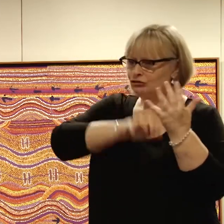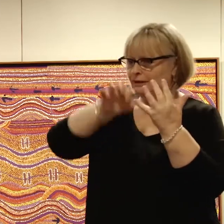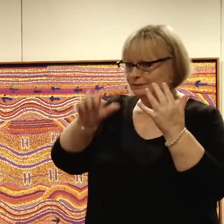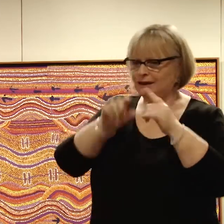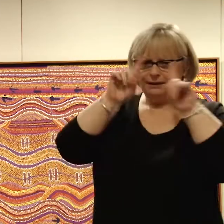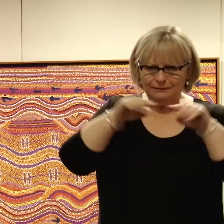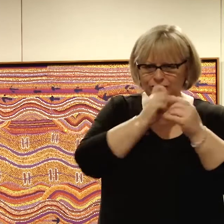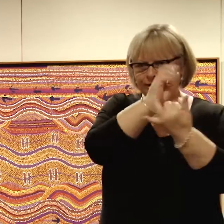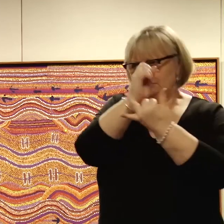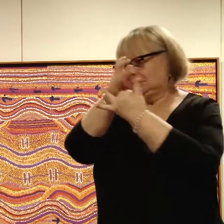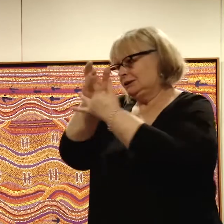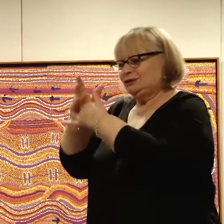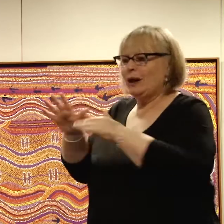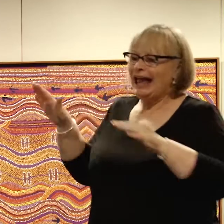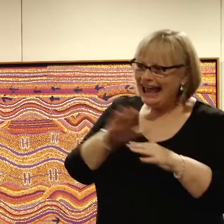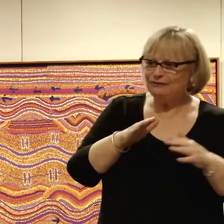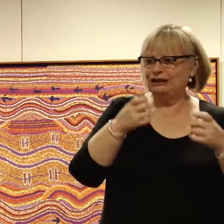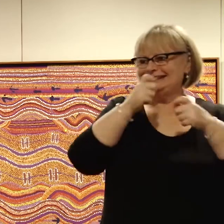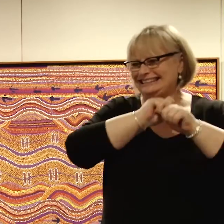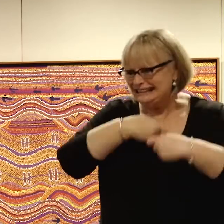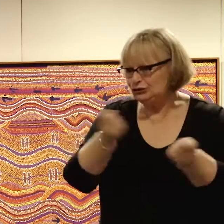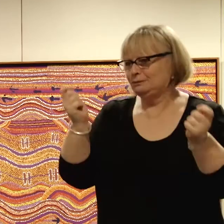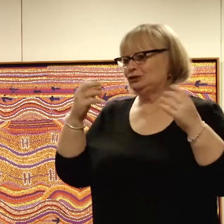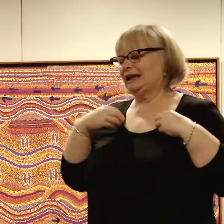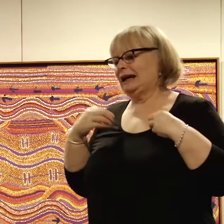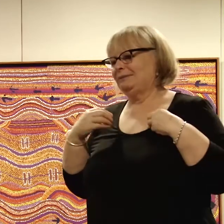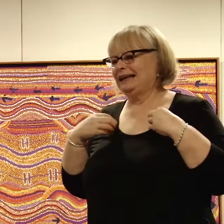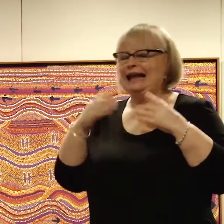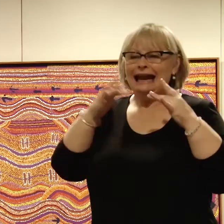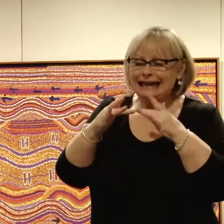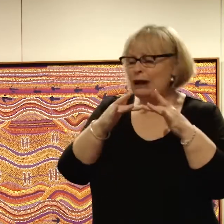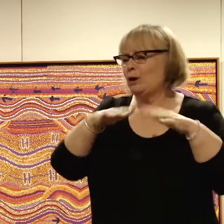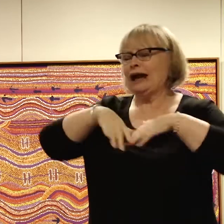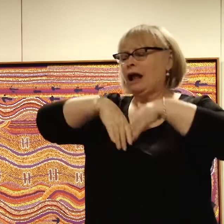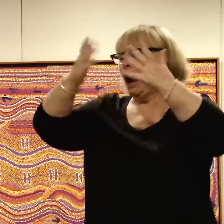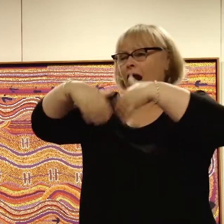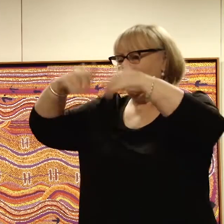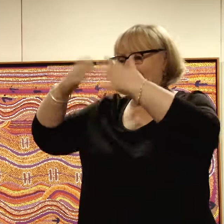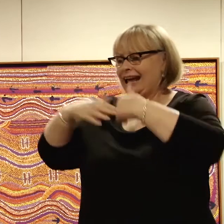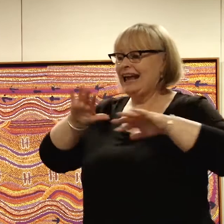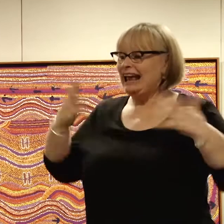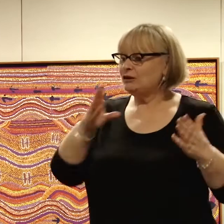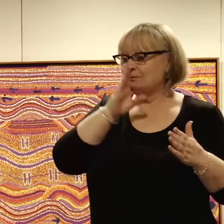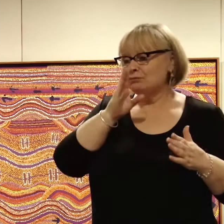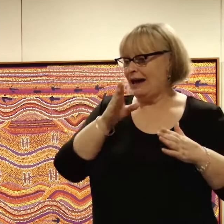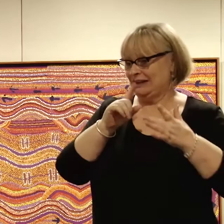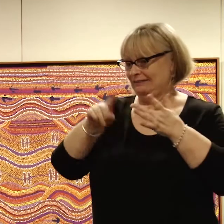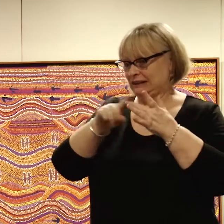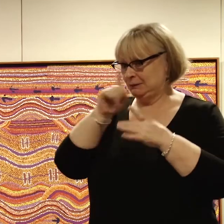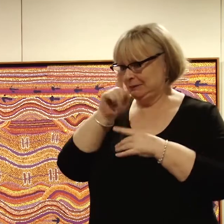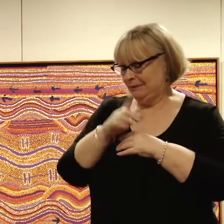pictures to every production company, distribution company and network you could possibly imagine, even private investors.